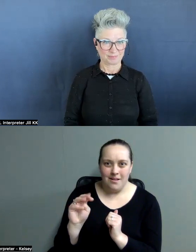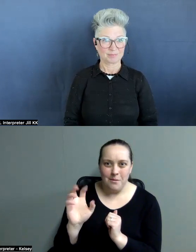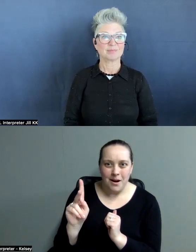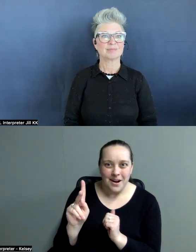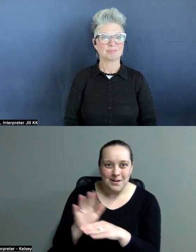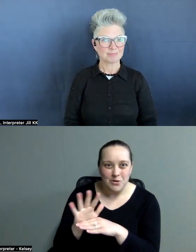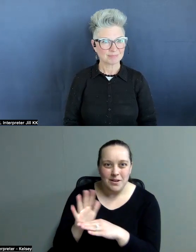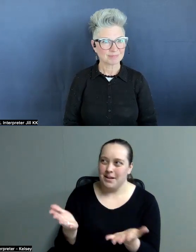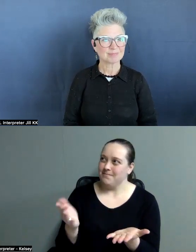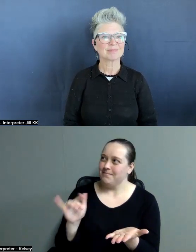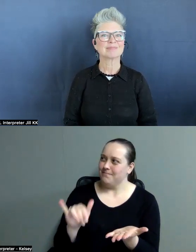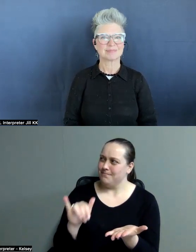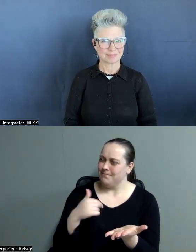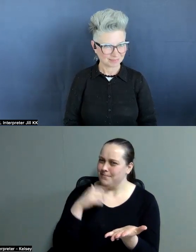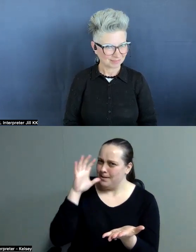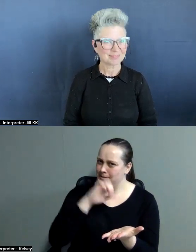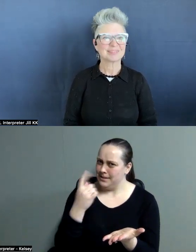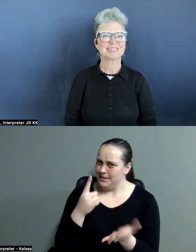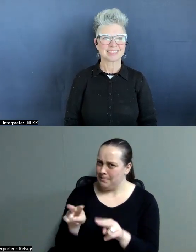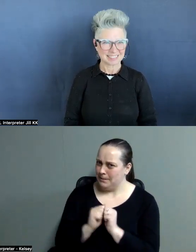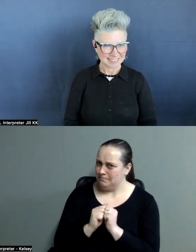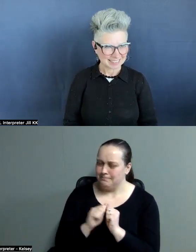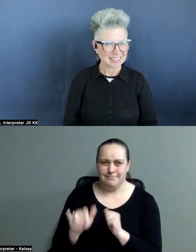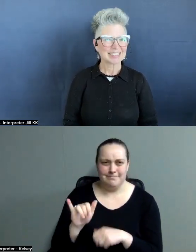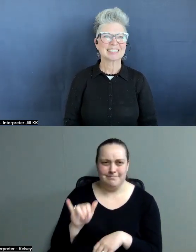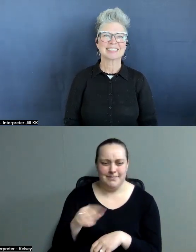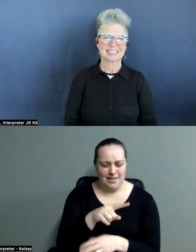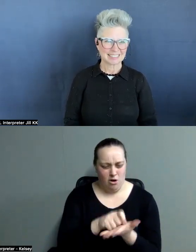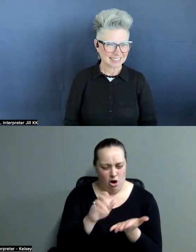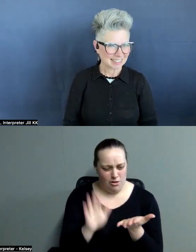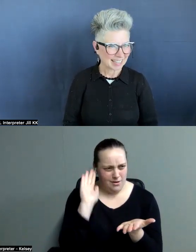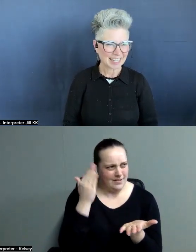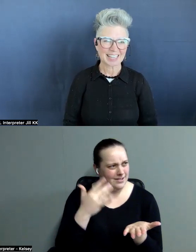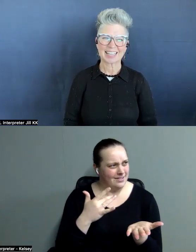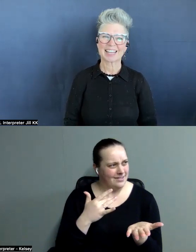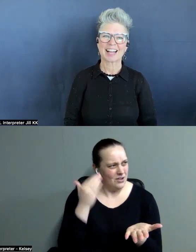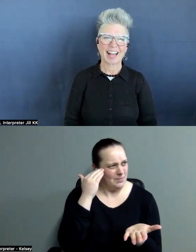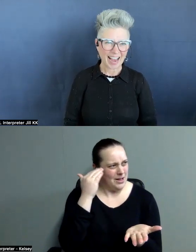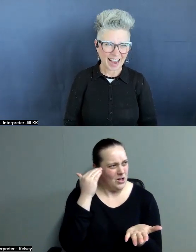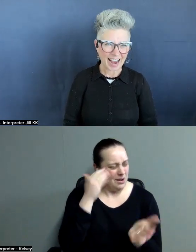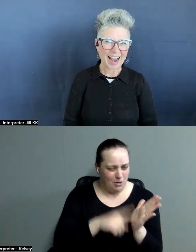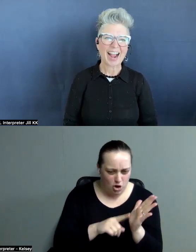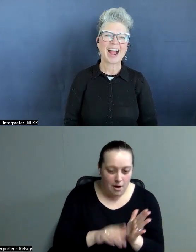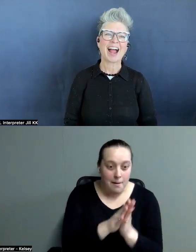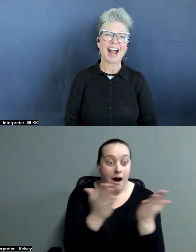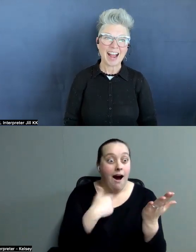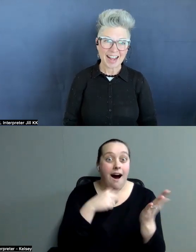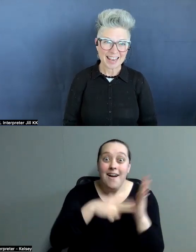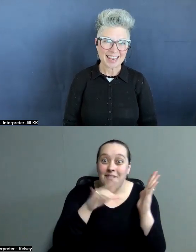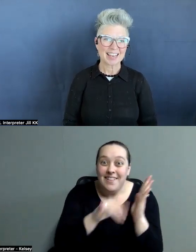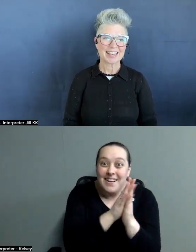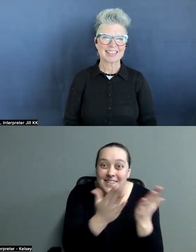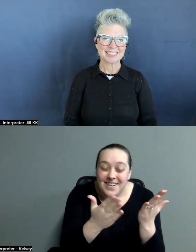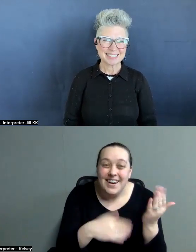I'm missing something here. was like, that author's familiar. I'm looking up and I'm like, oh, I read her books and now it's a